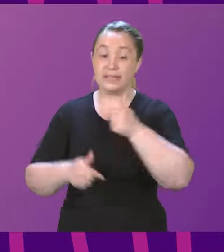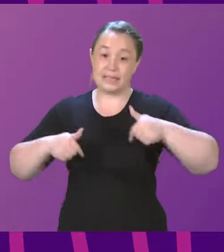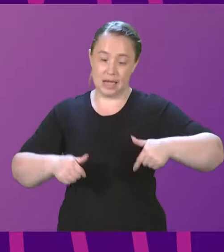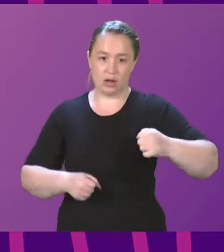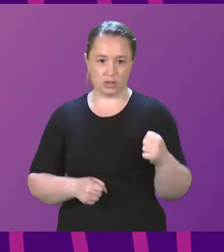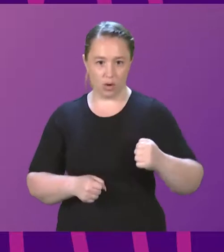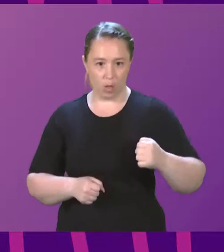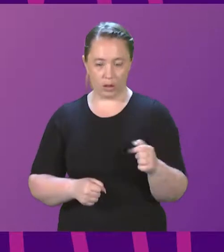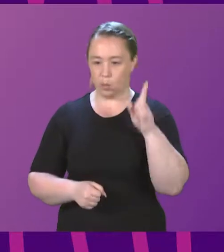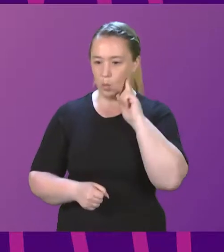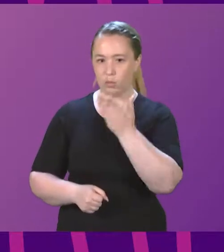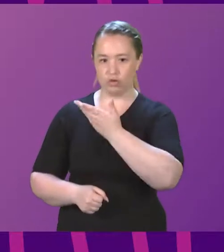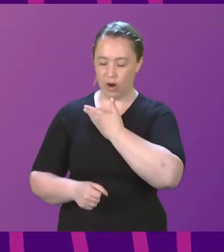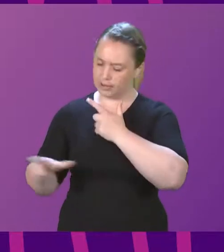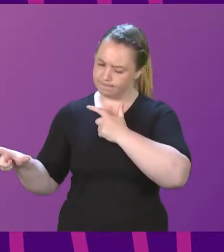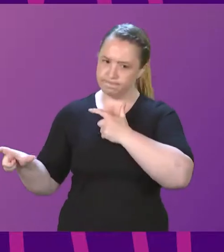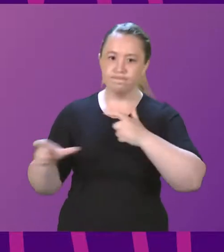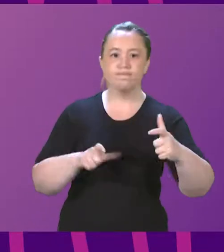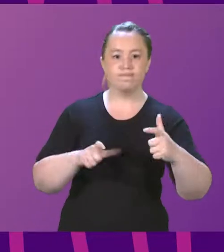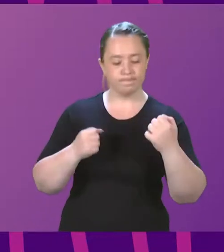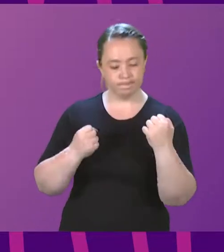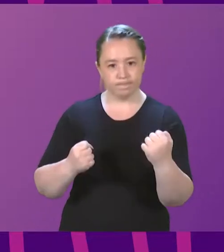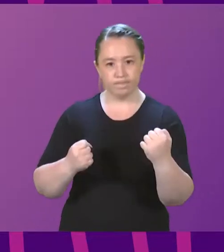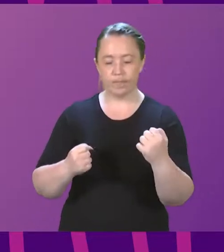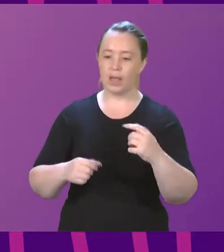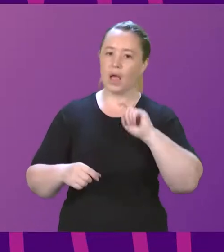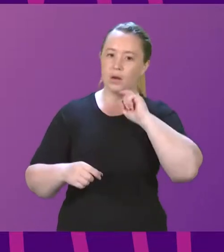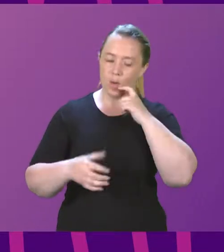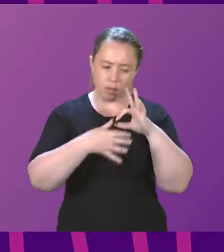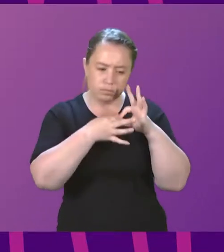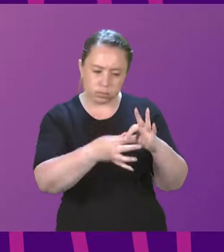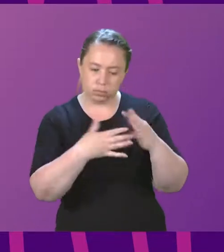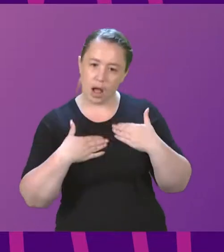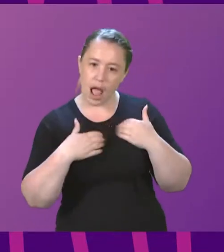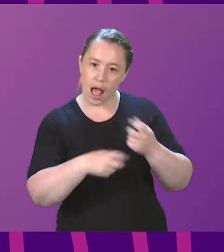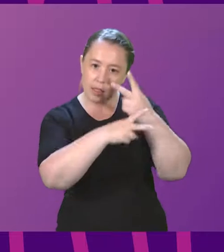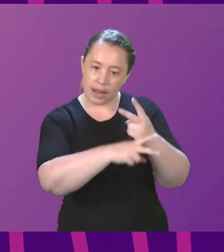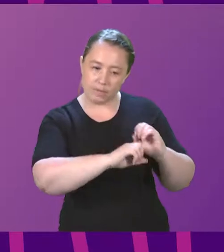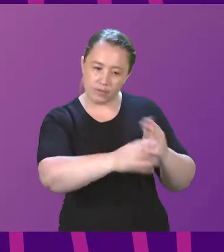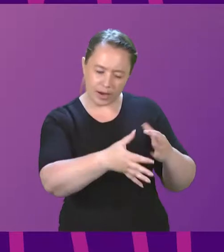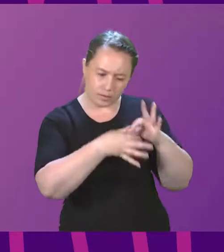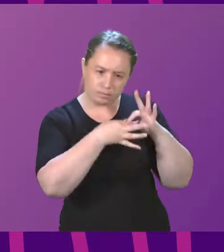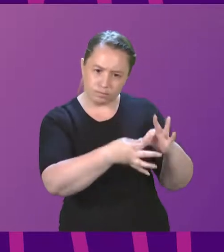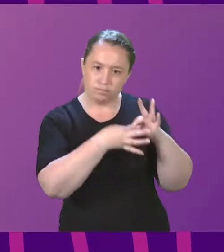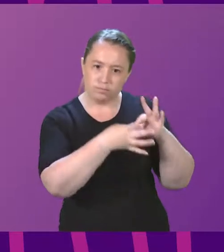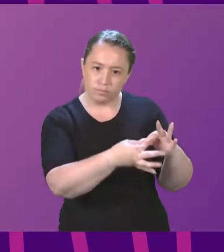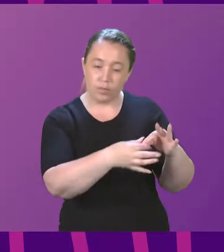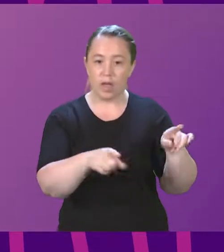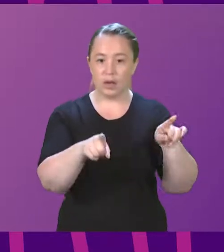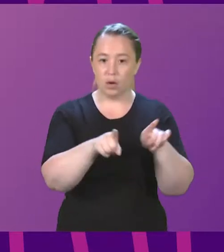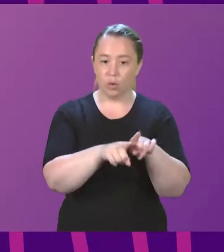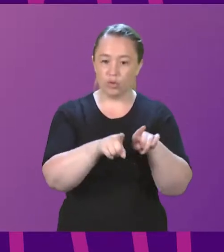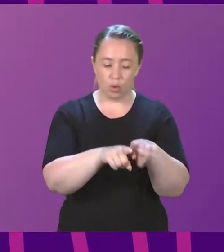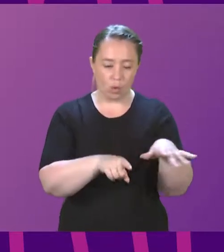remain intact. And we will continue to work with healthcare providers and through the buffer zones